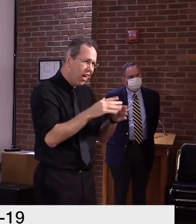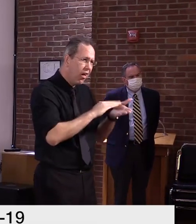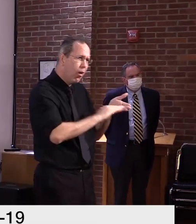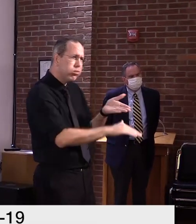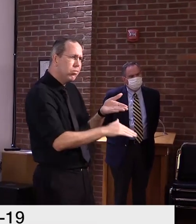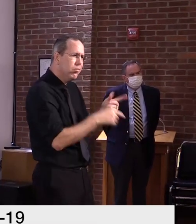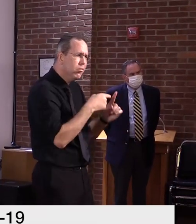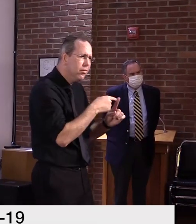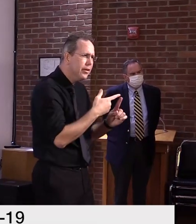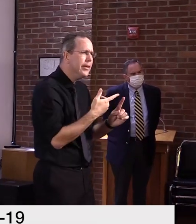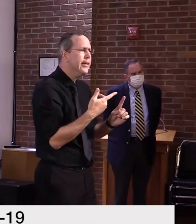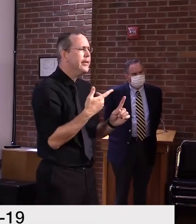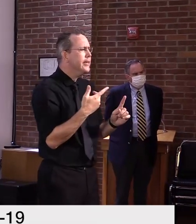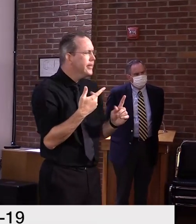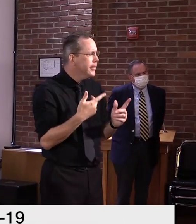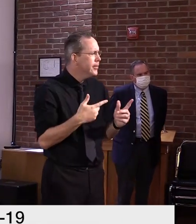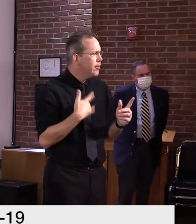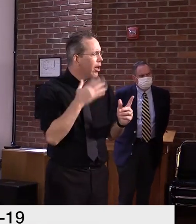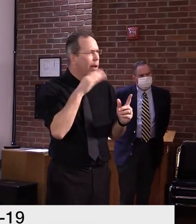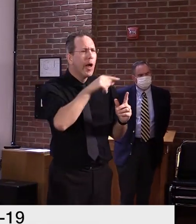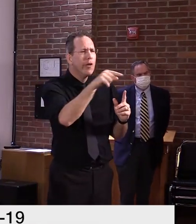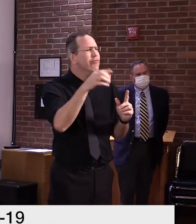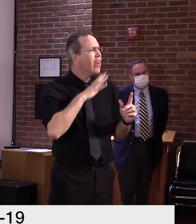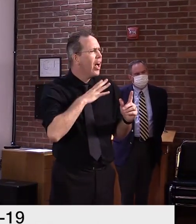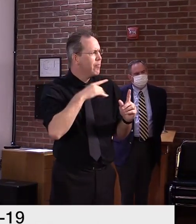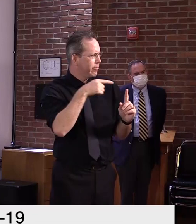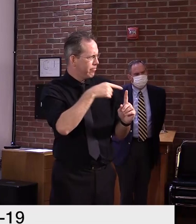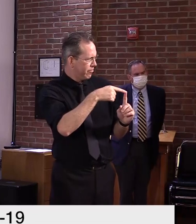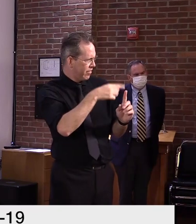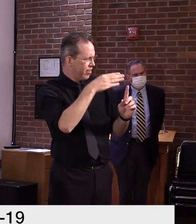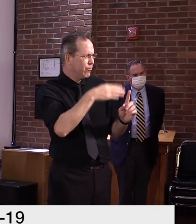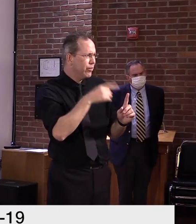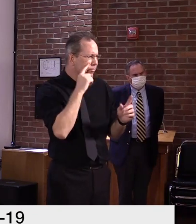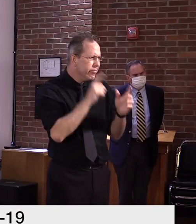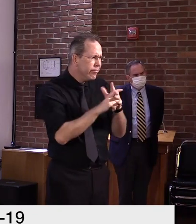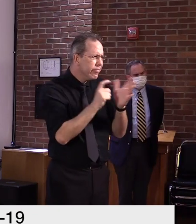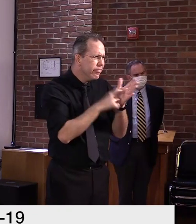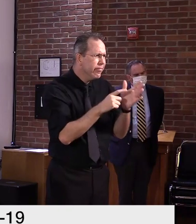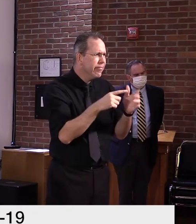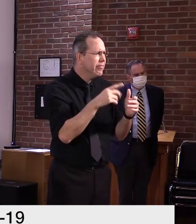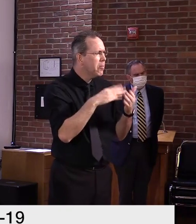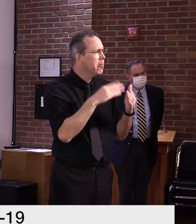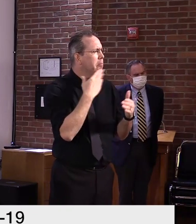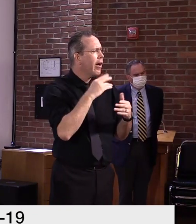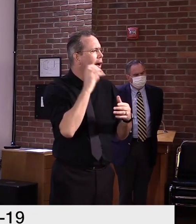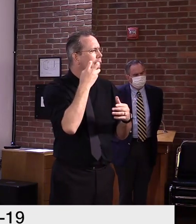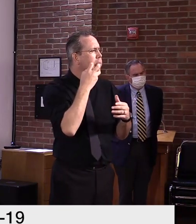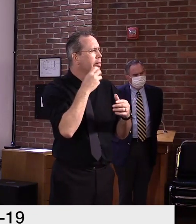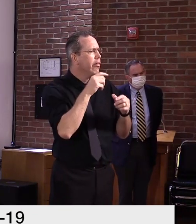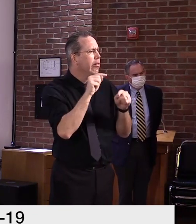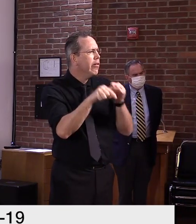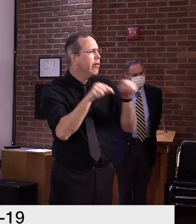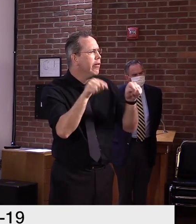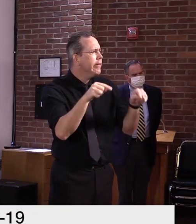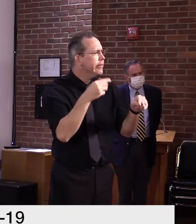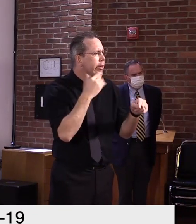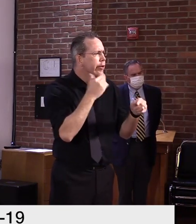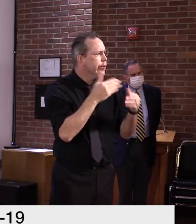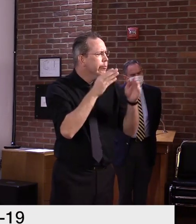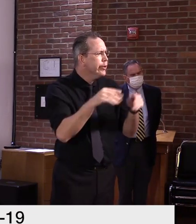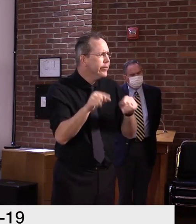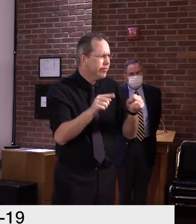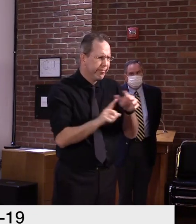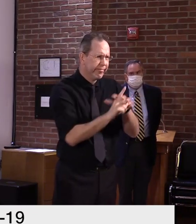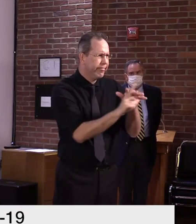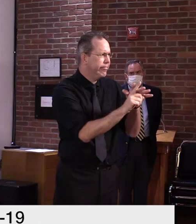lot of good people, but it appears there are some bad actors and just wondering what these kind of cases say about the current discipline over